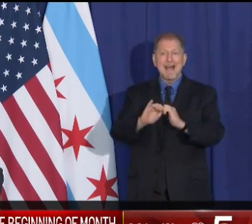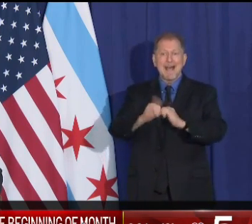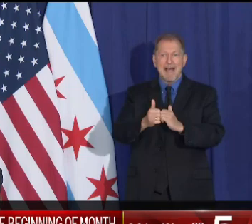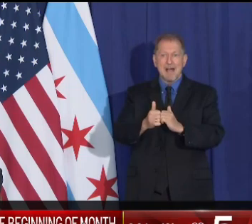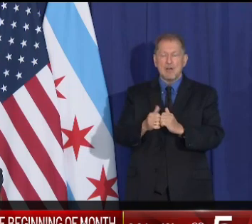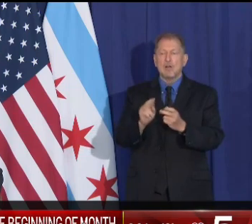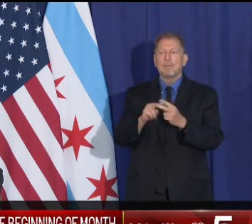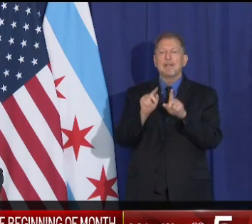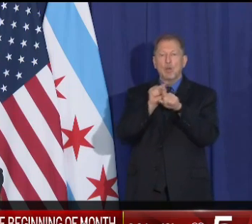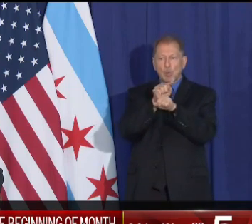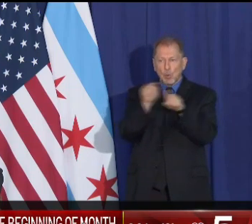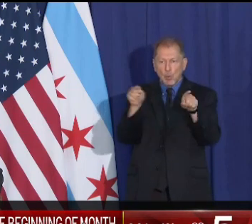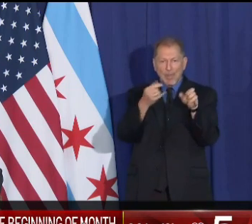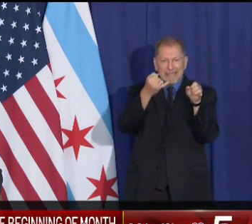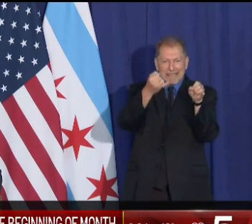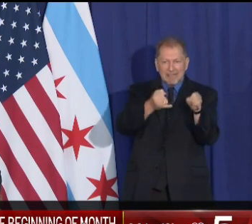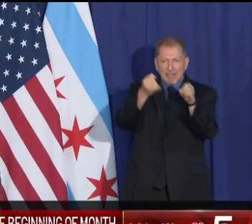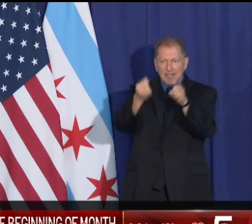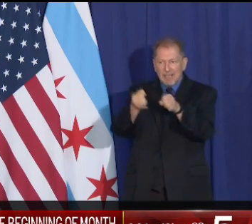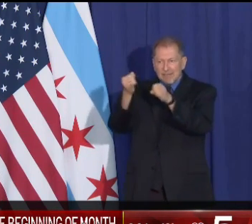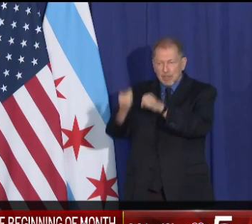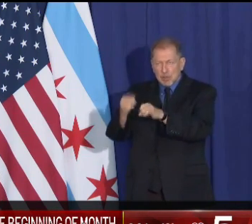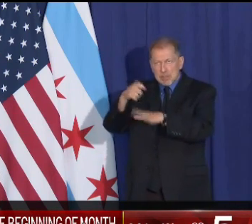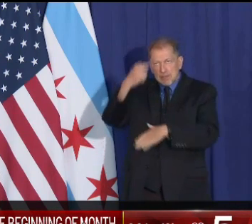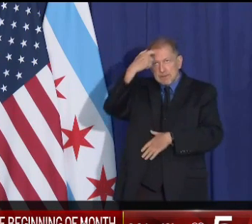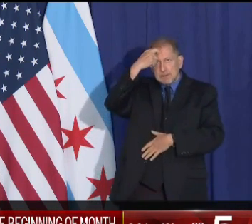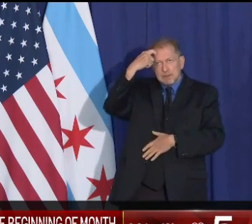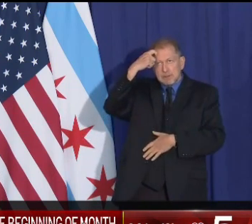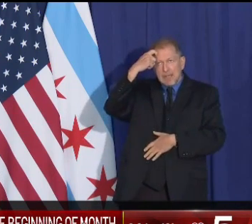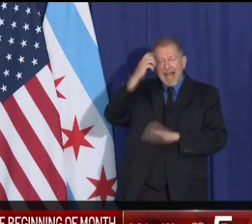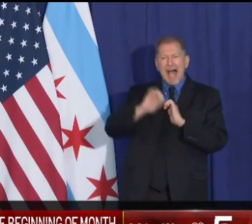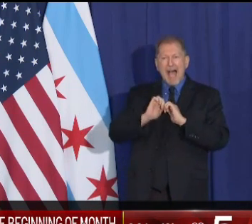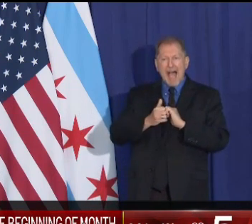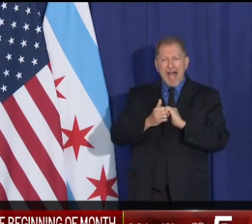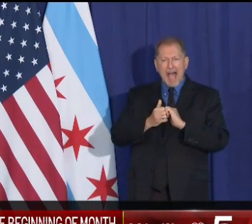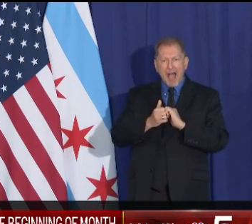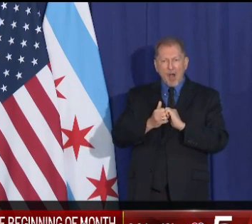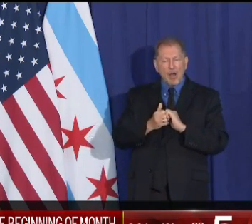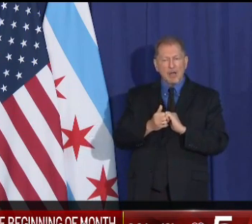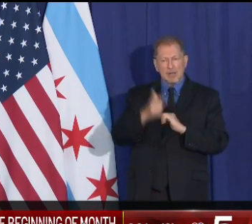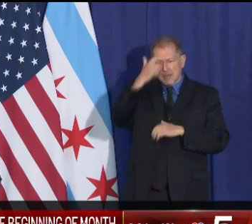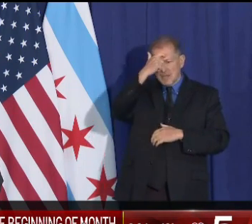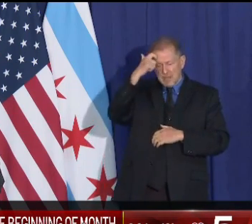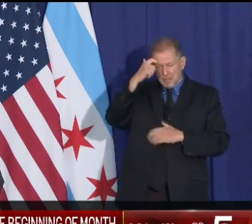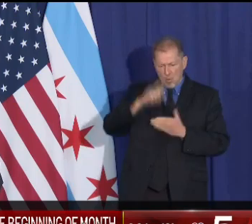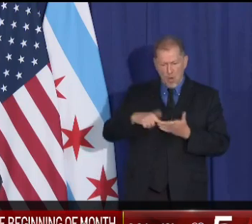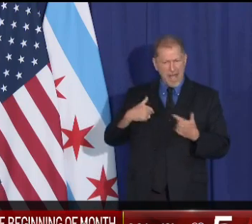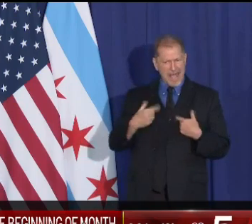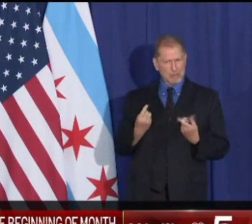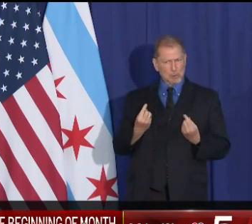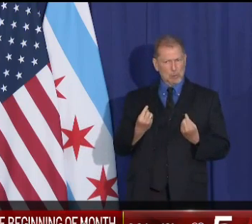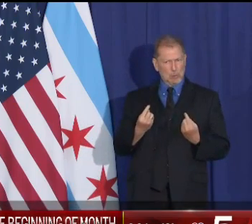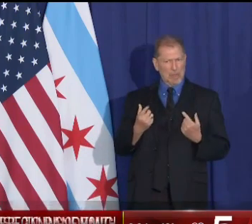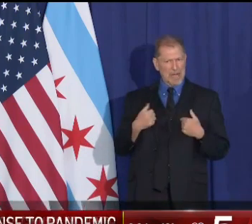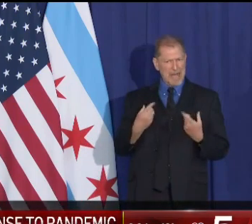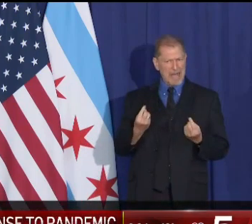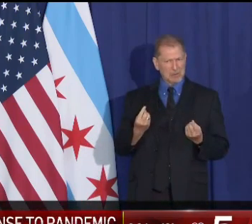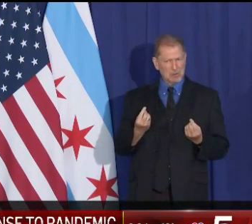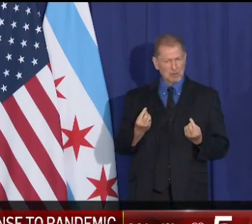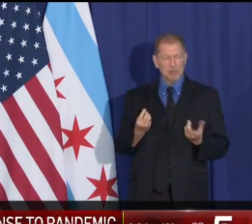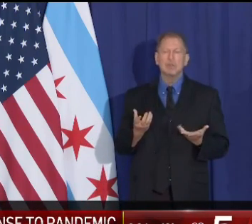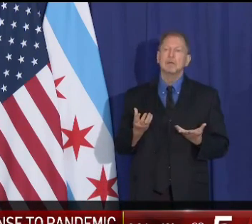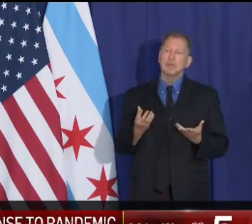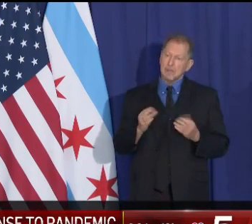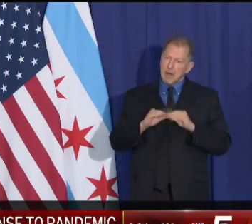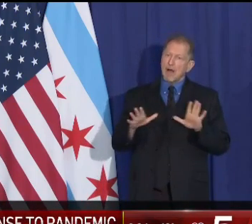one of us remembering precisely what is effective in the first place. And of course, it starts with